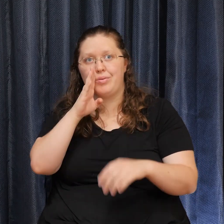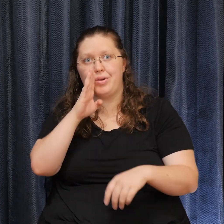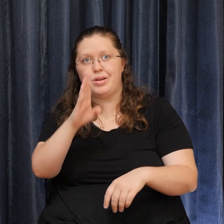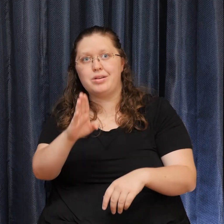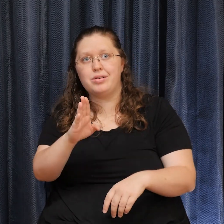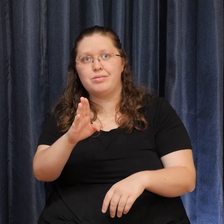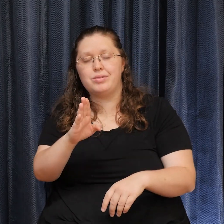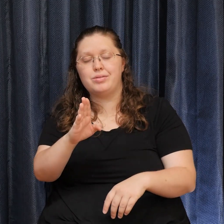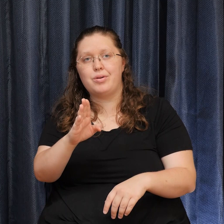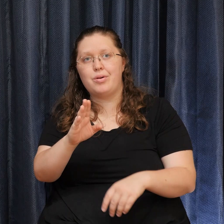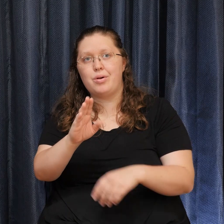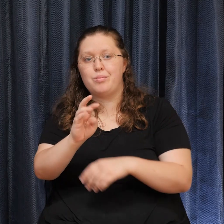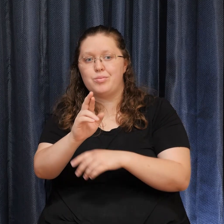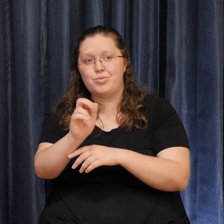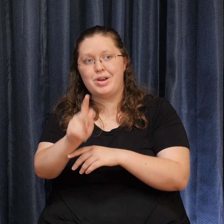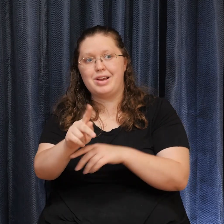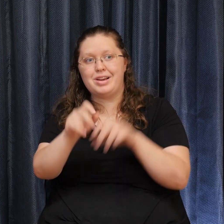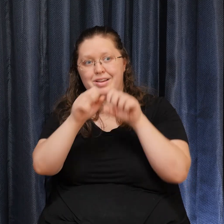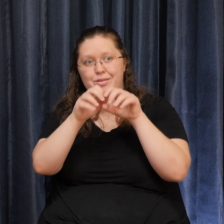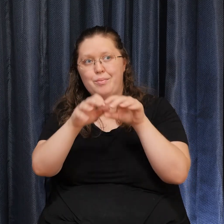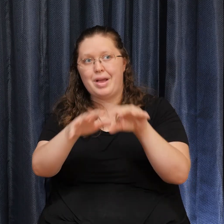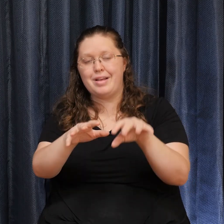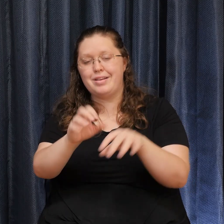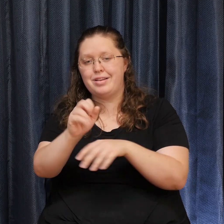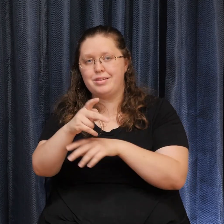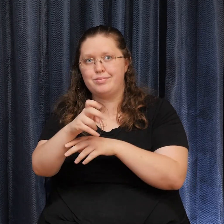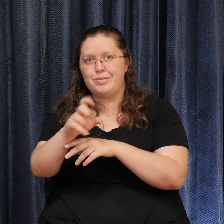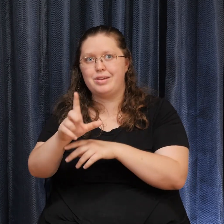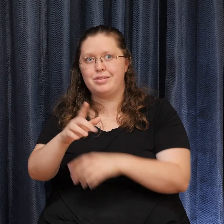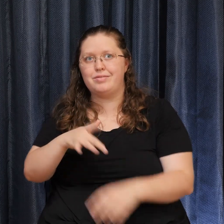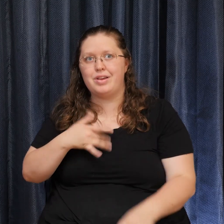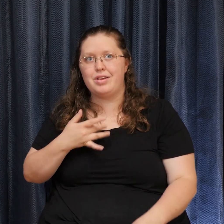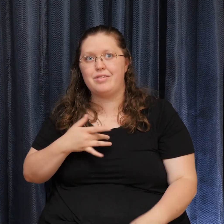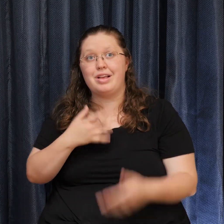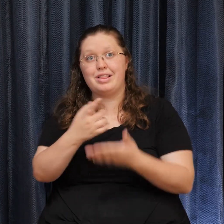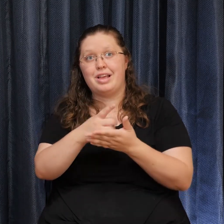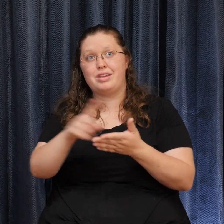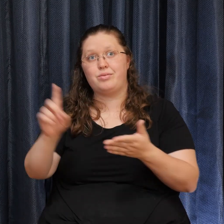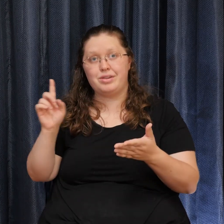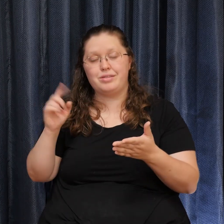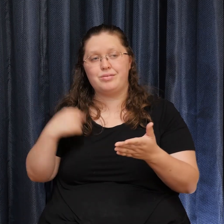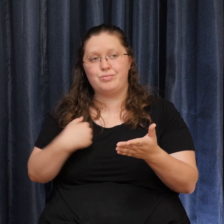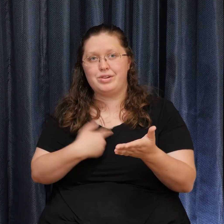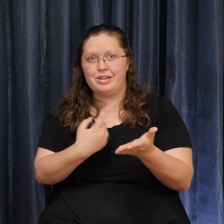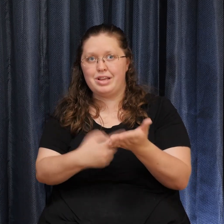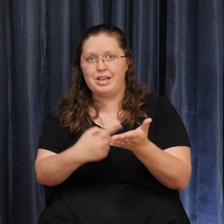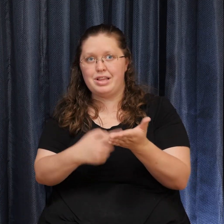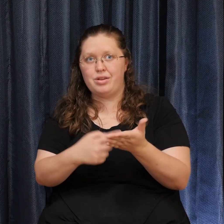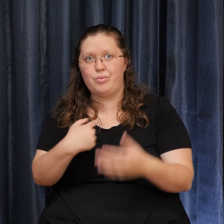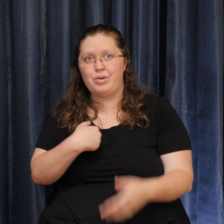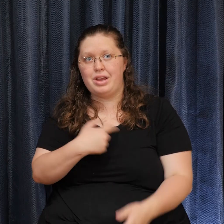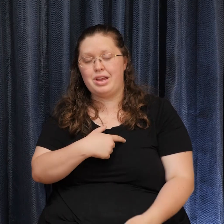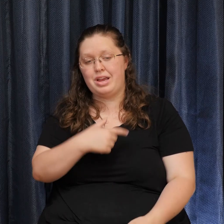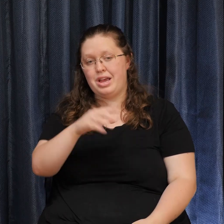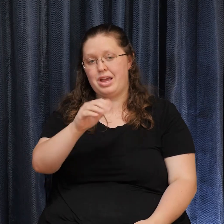Last week He talked about How we cast spells We cast spells On ourselves When we speak In an